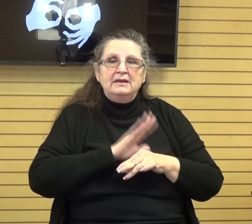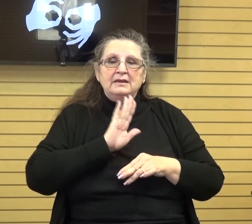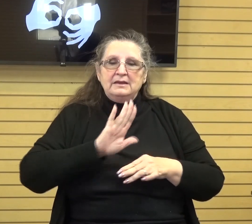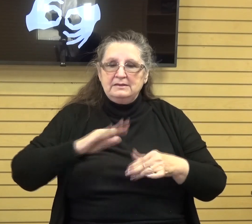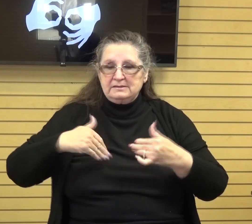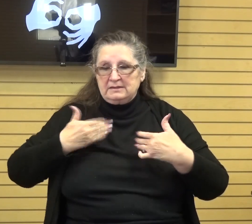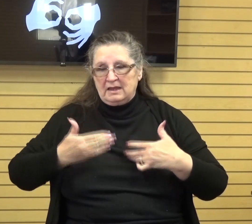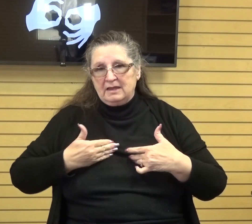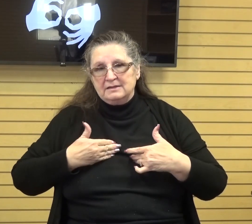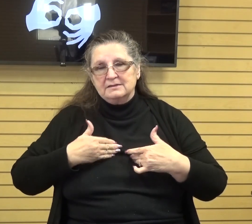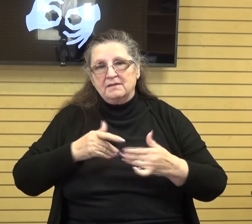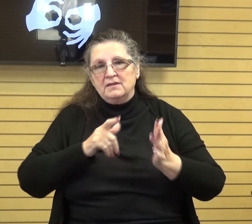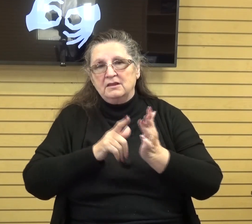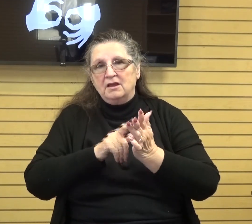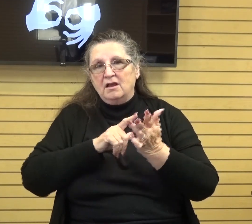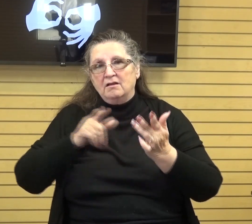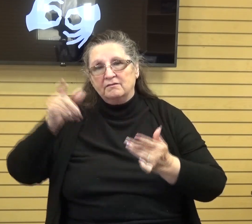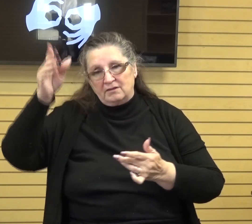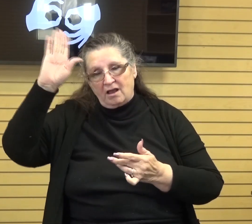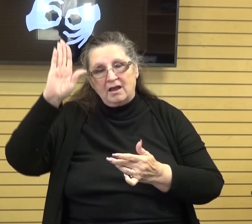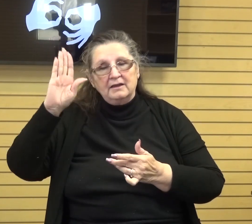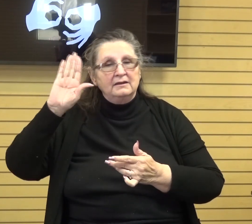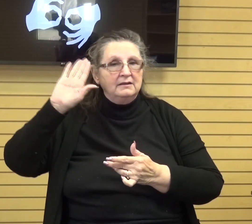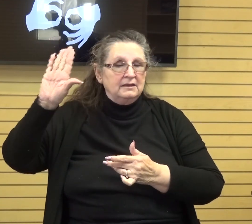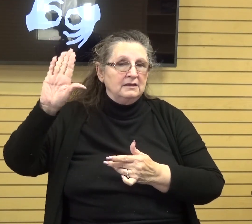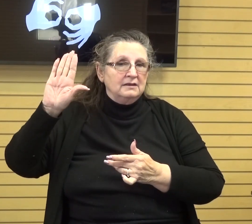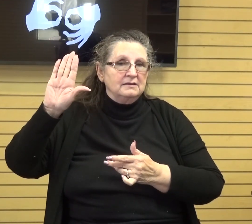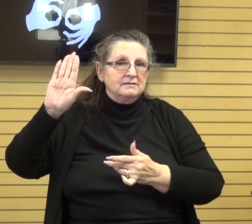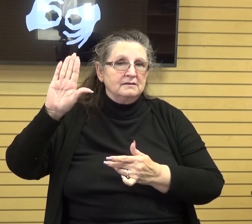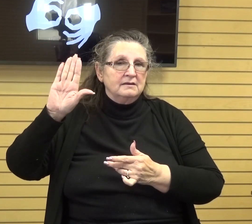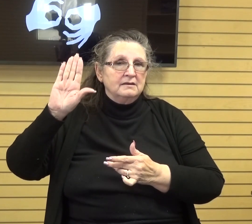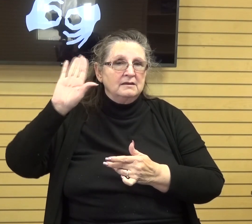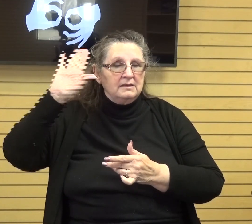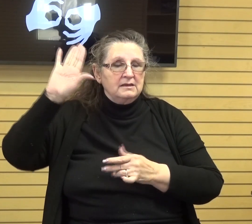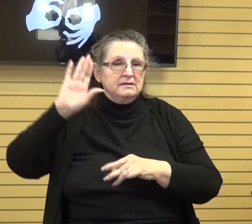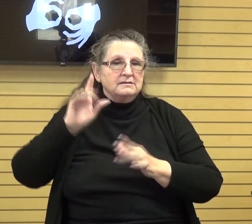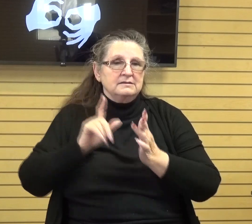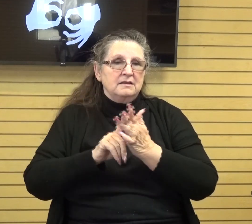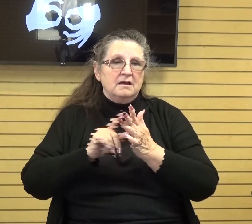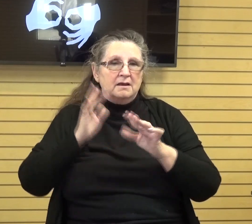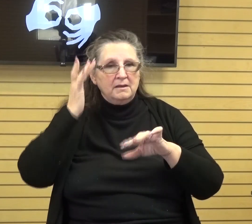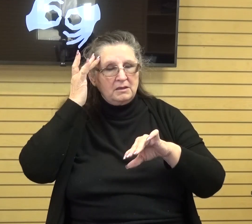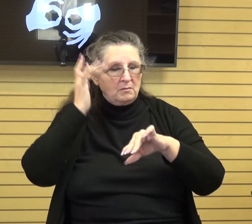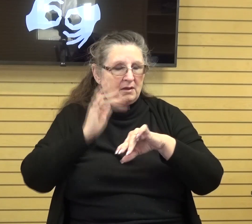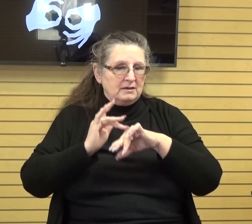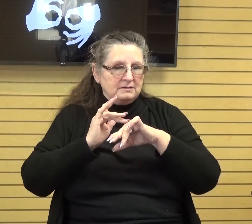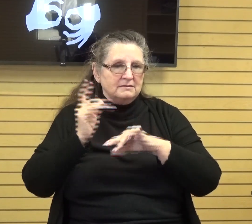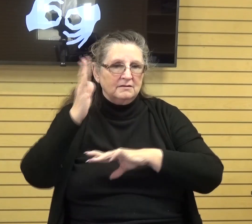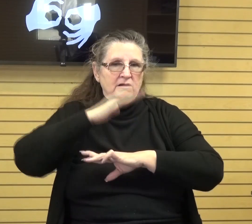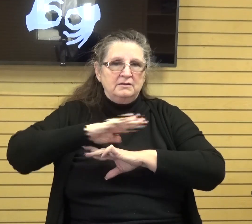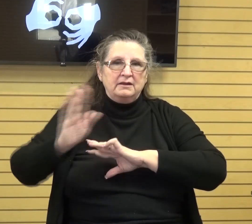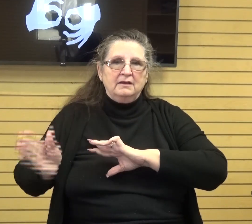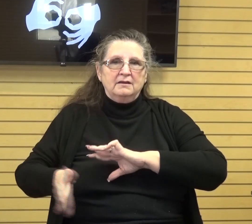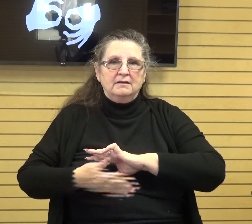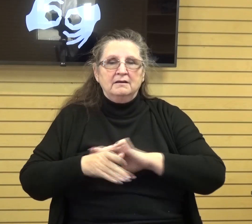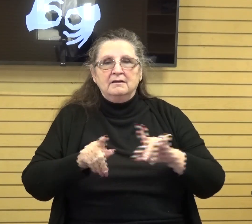and in his law he meditates day and night he shall be like a tree planted by